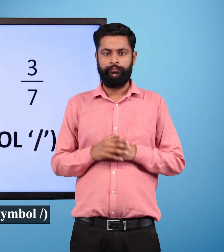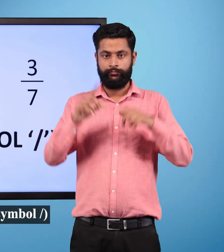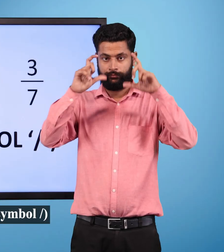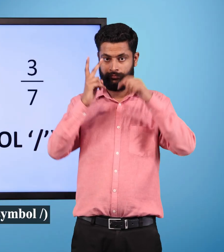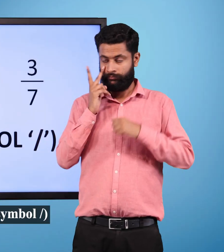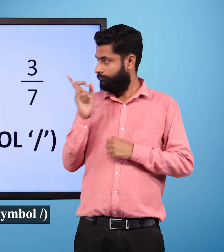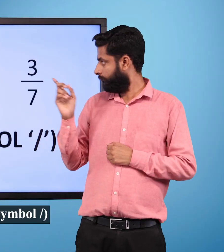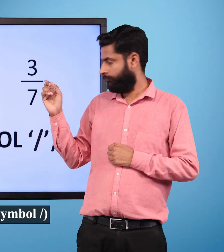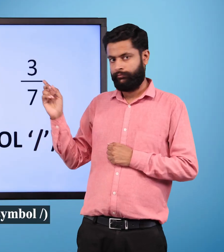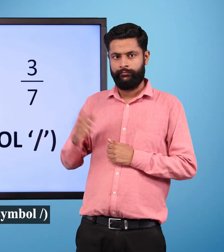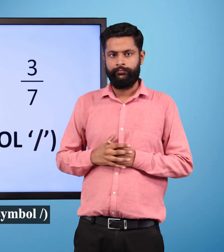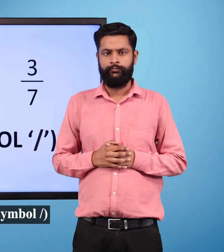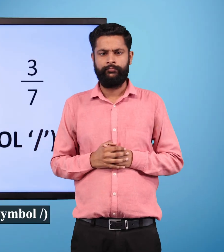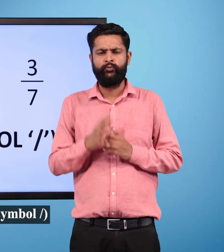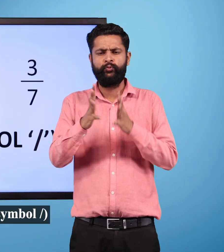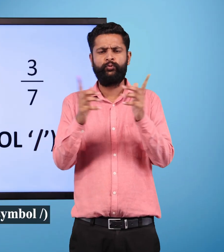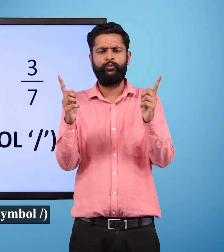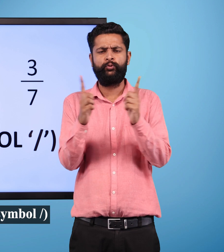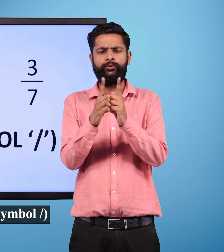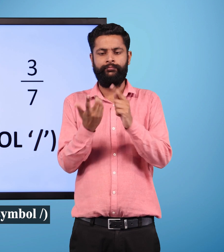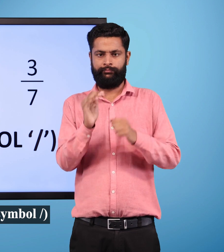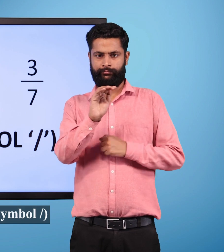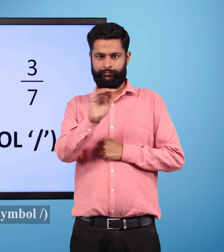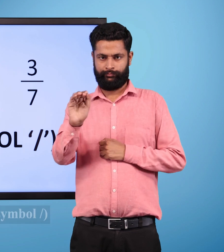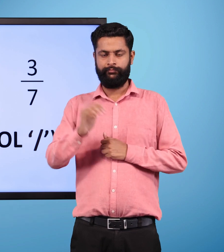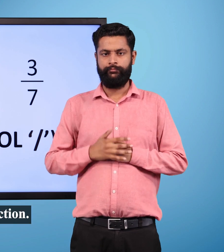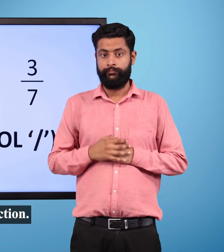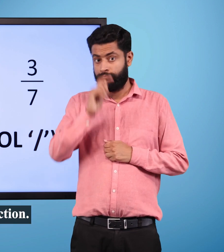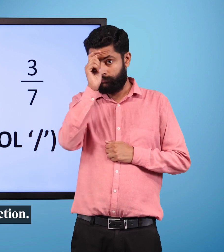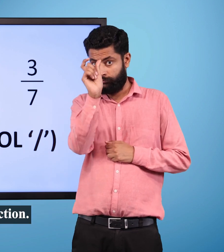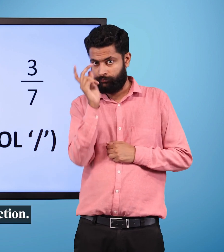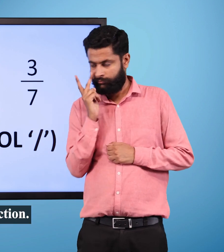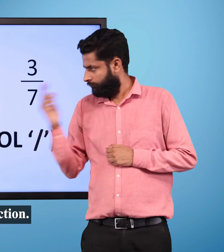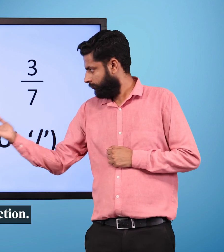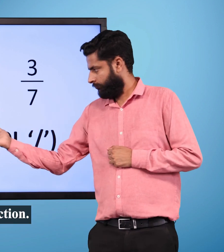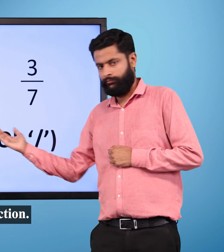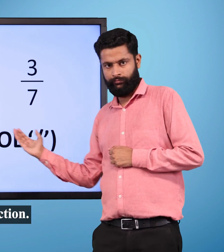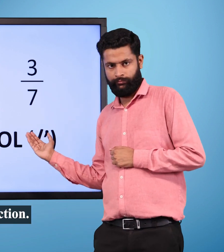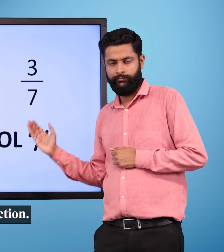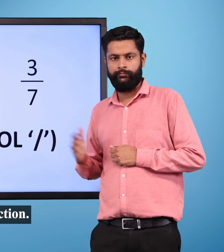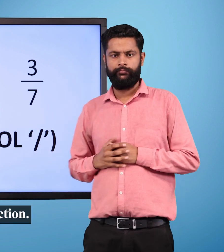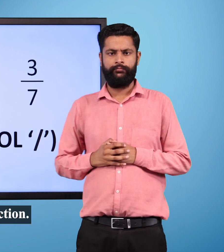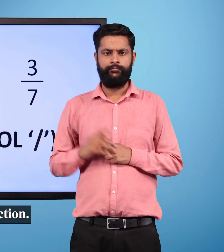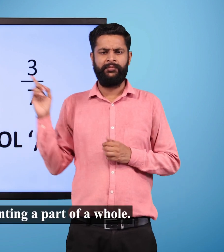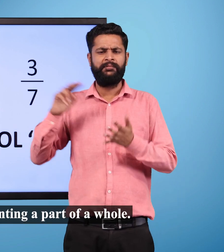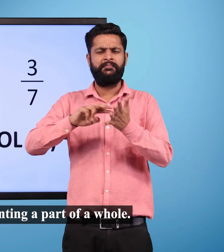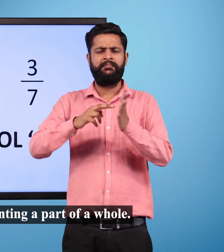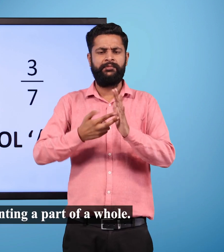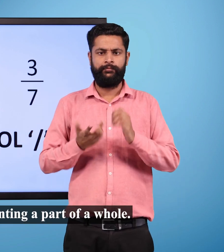fraction symbol forward slash this sign means fraction a fraction